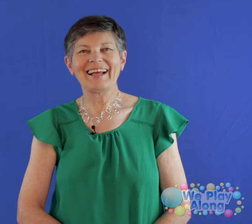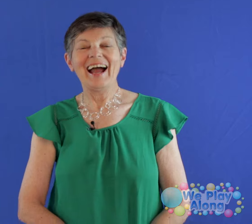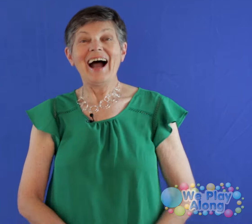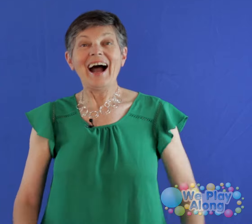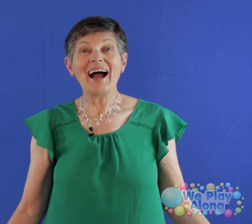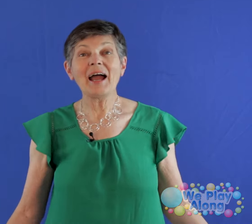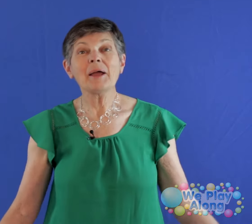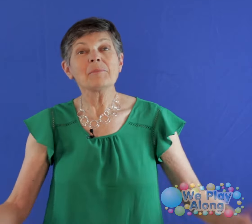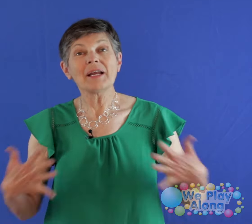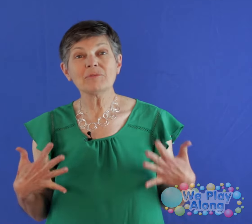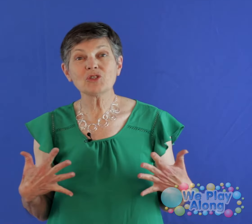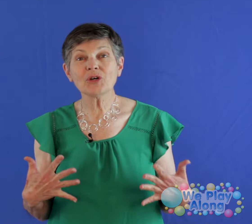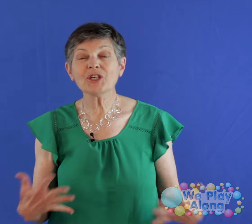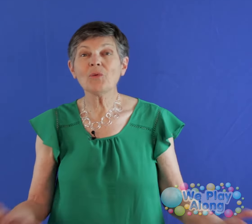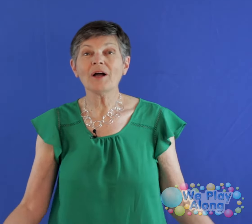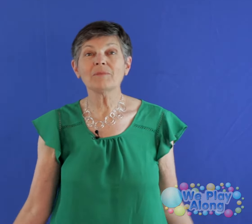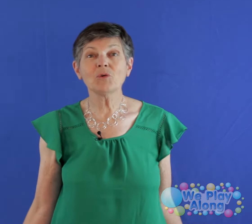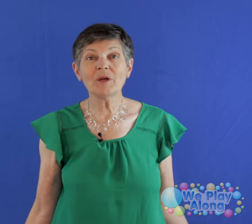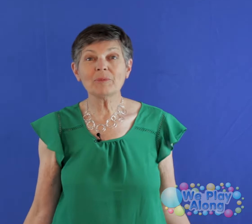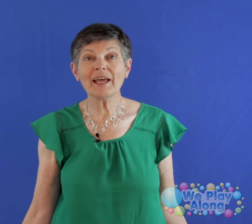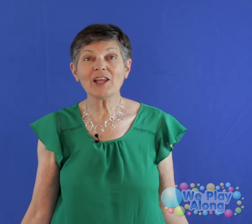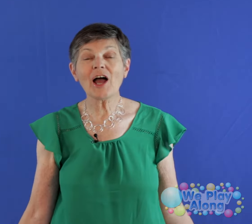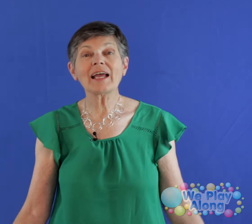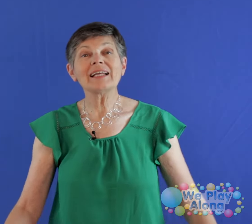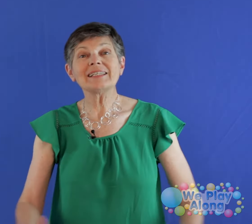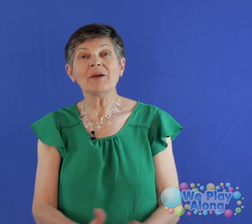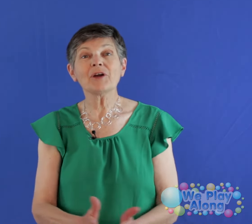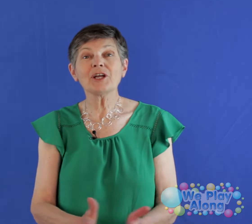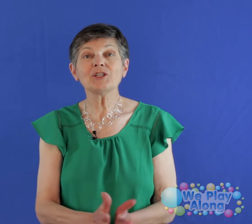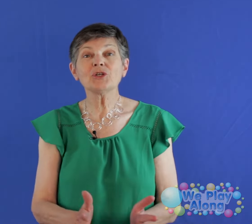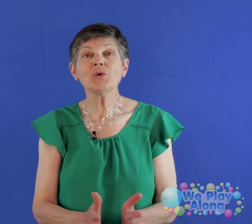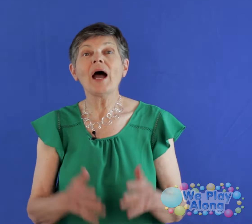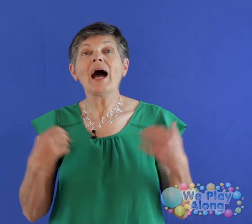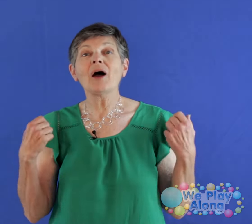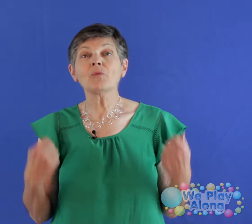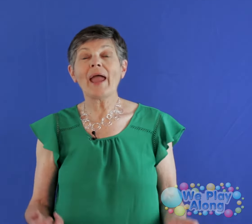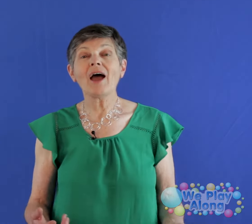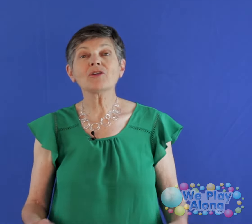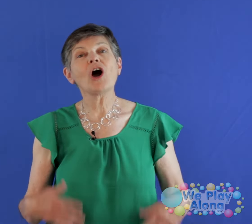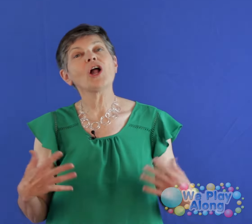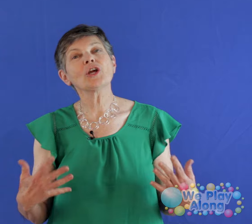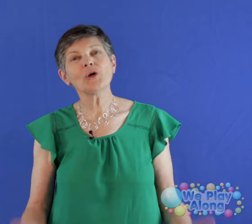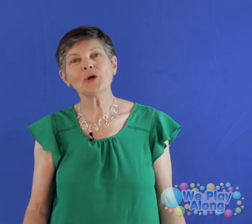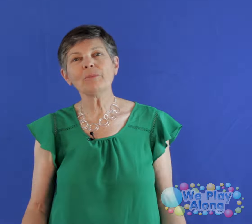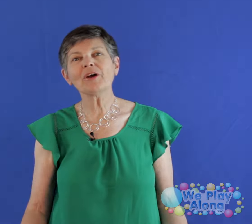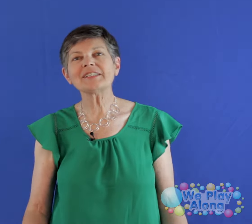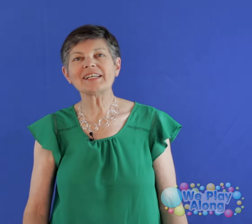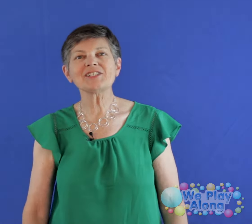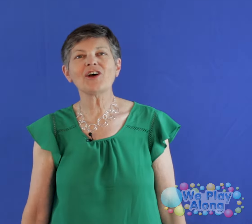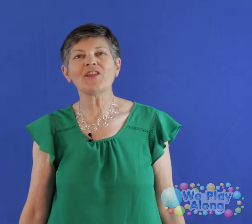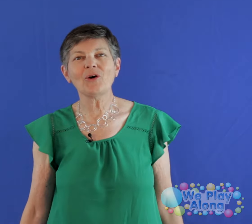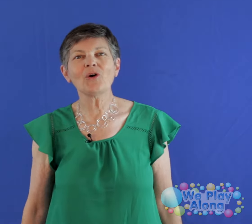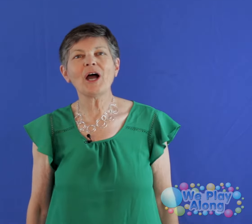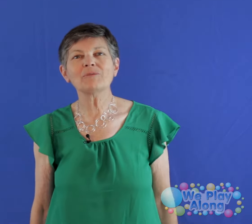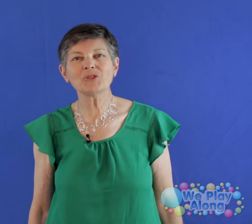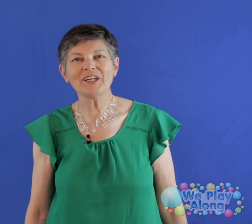Hi, my name is Georgia. Welcome to We Play Along. Today we're going to do a round called Kookaburra Sits on the Old Gum Tree.